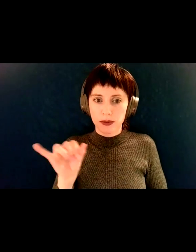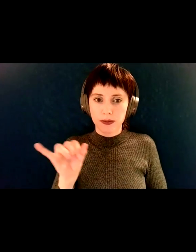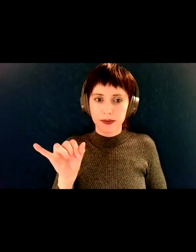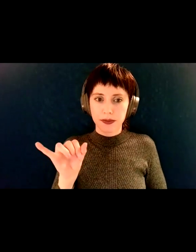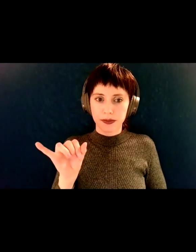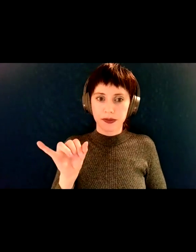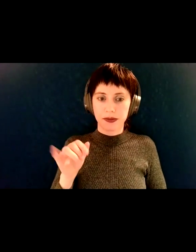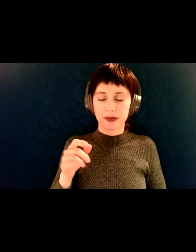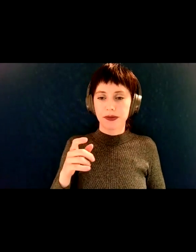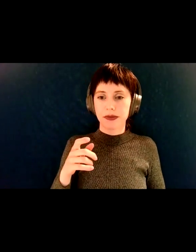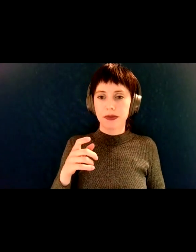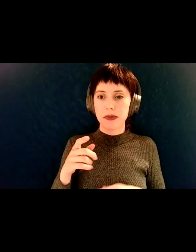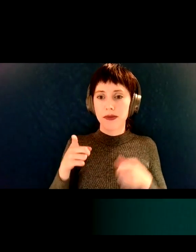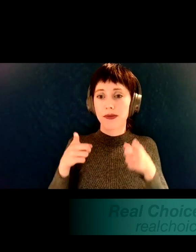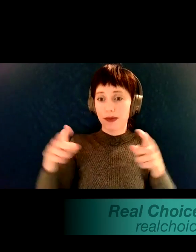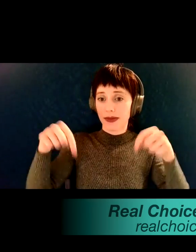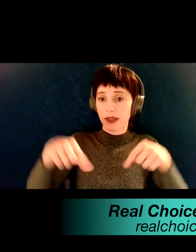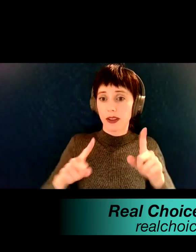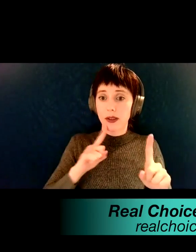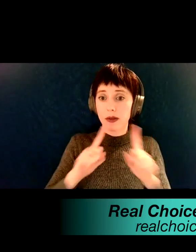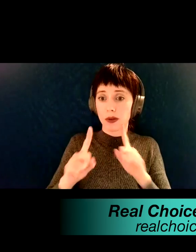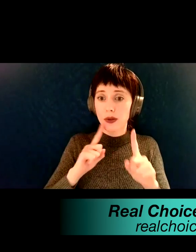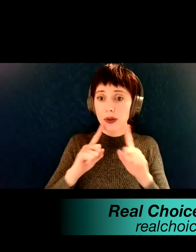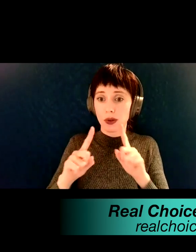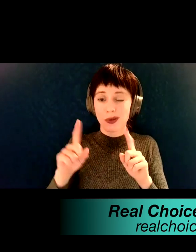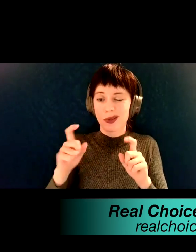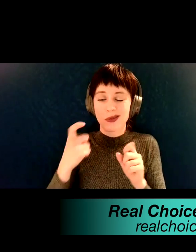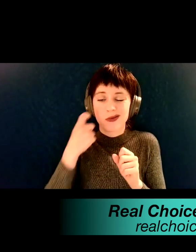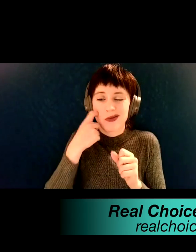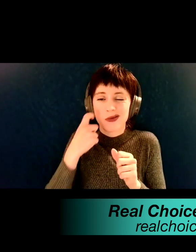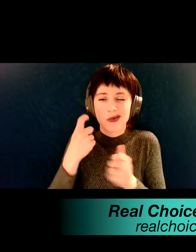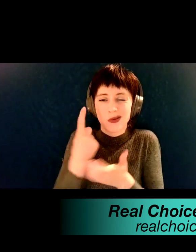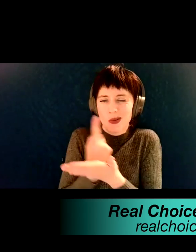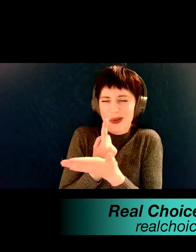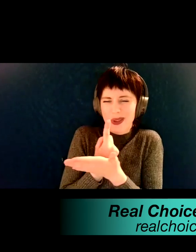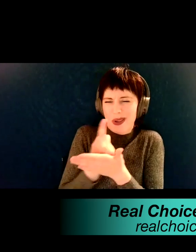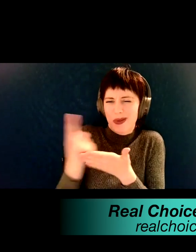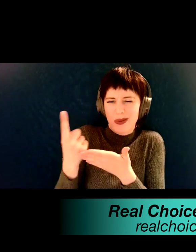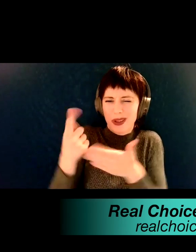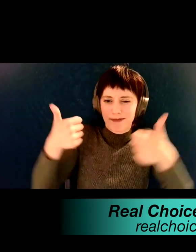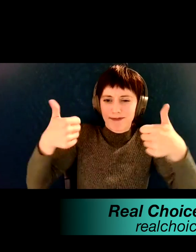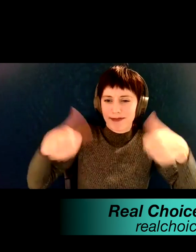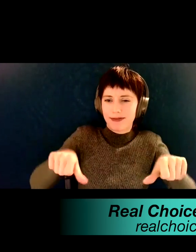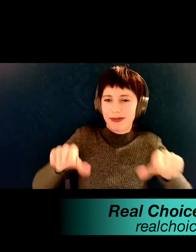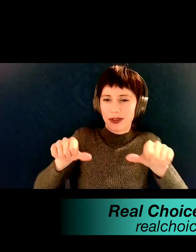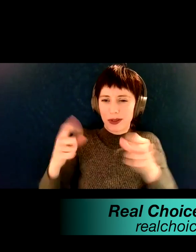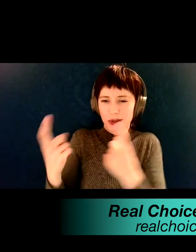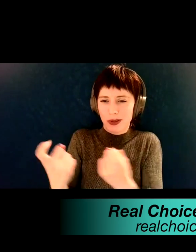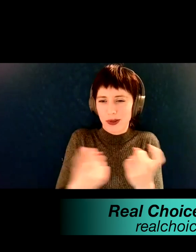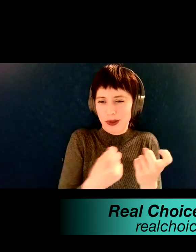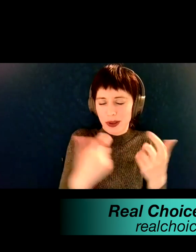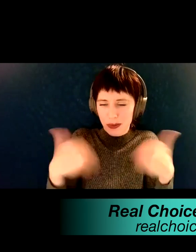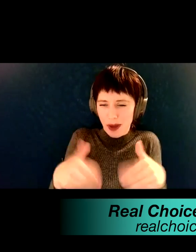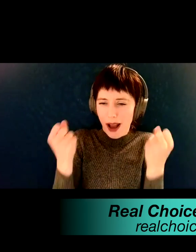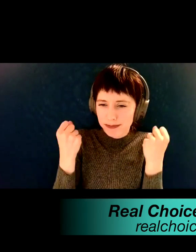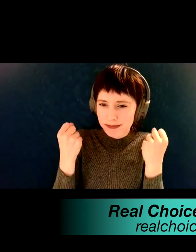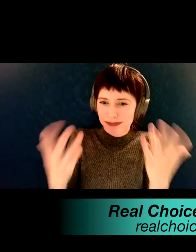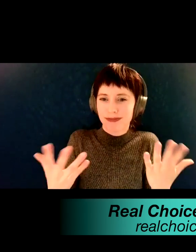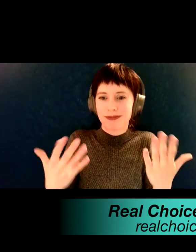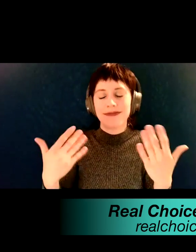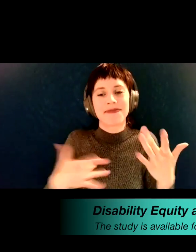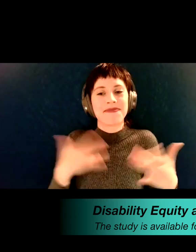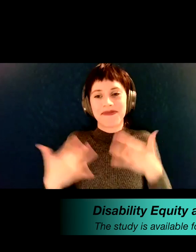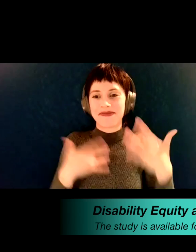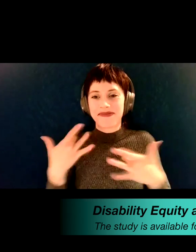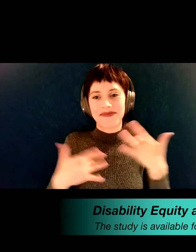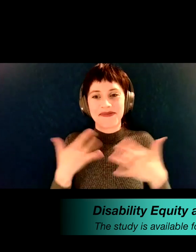this, we'll say that, that this is, we're just a weekend right now while we're recording. So, that's really exciting. And, yeah. Uh,